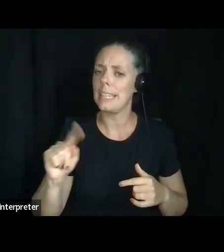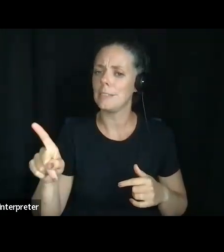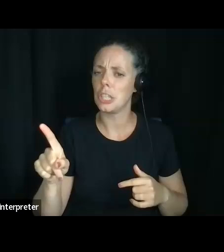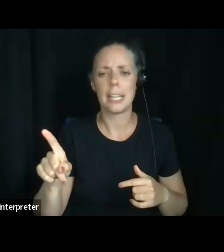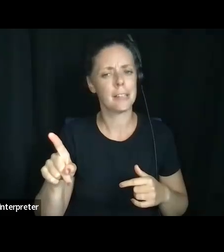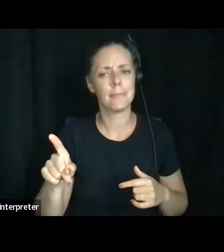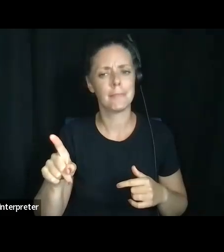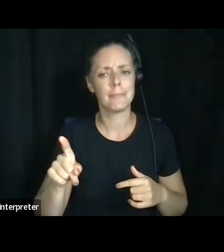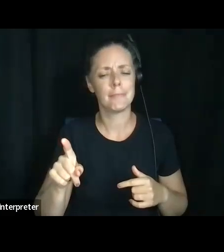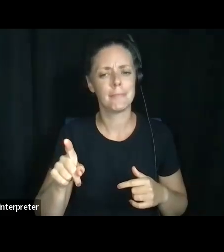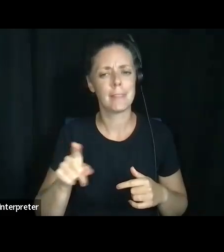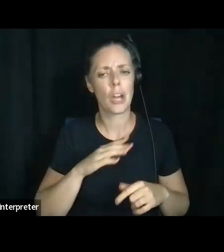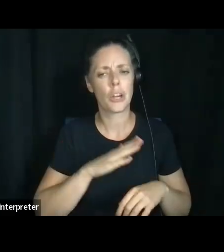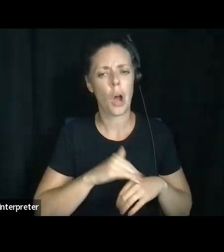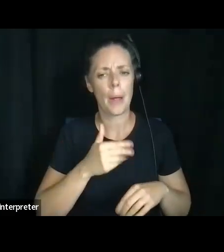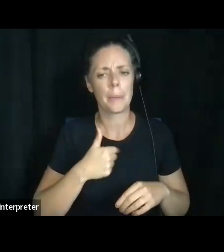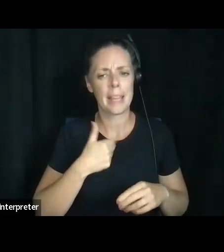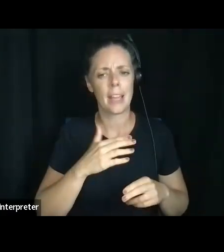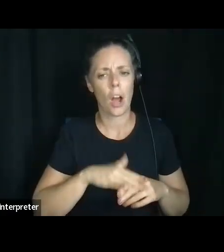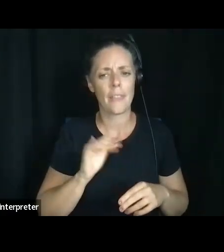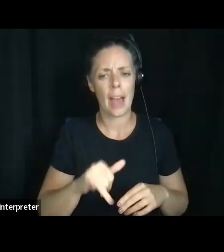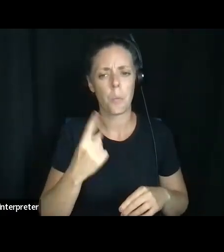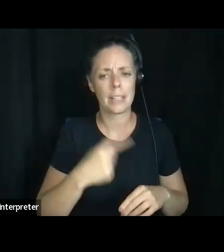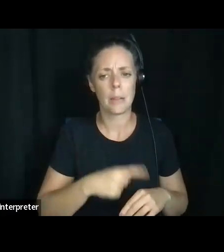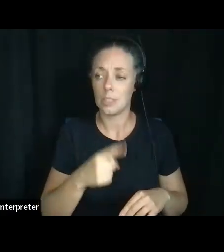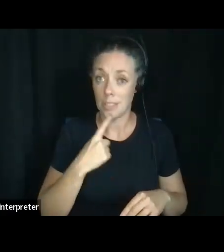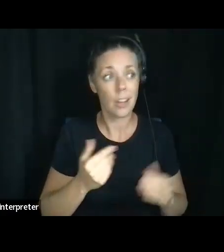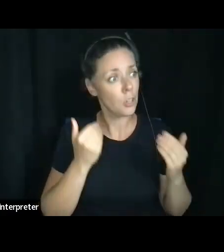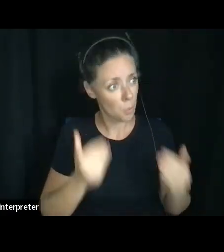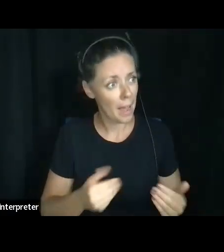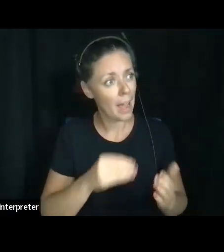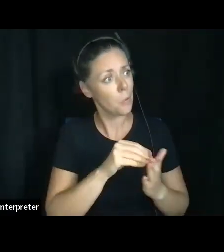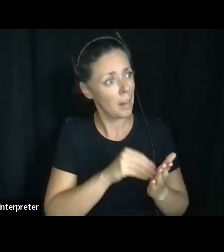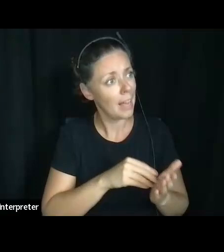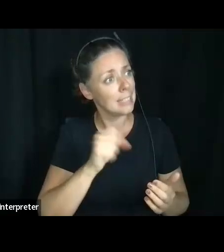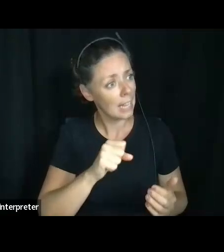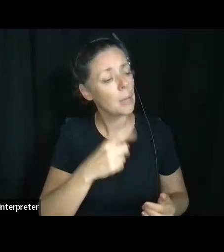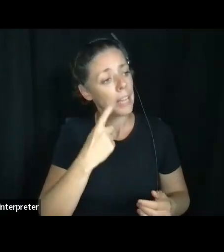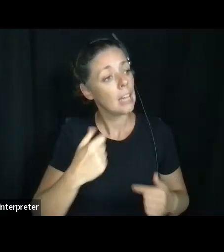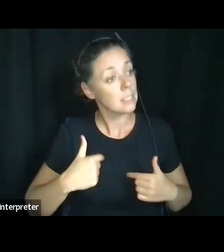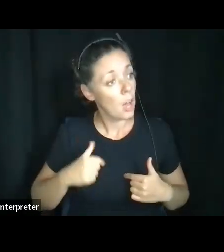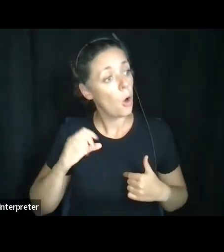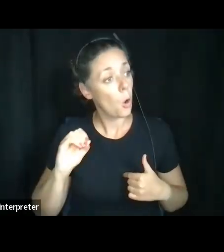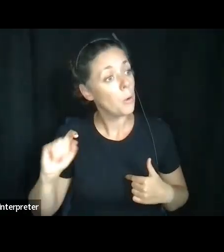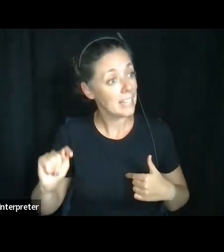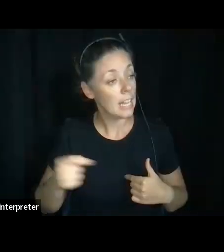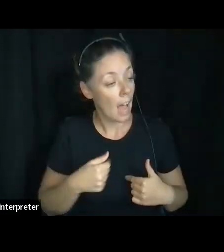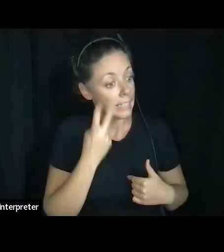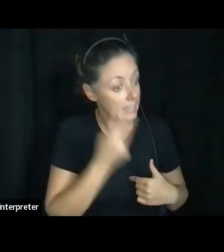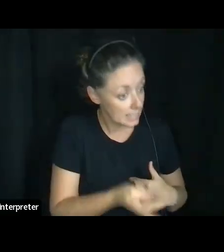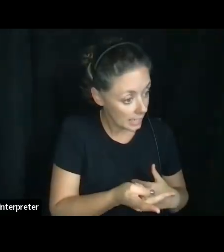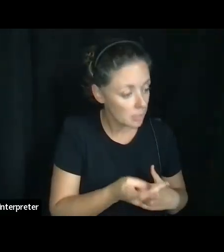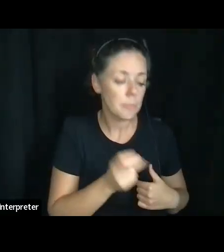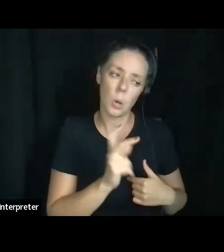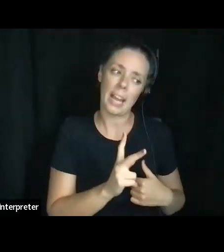I think they should put those things in there anyway, because as an occupational therapist, I can look at those things and say, okay, we